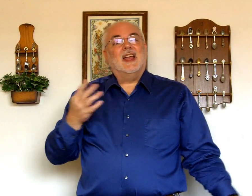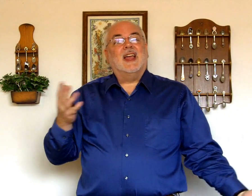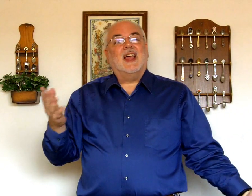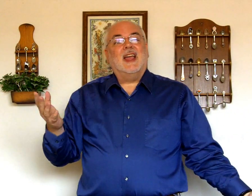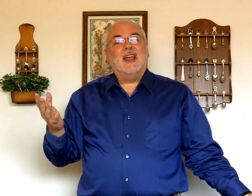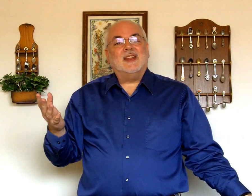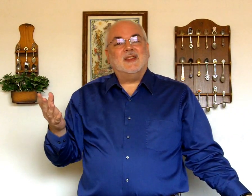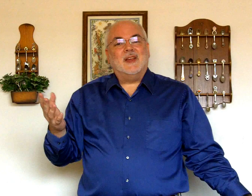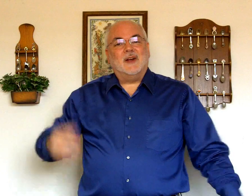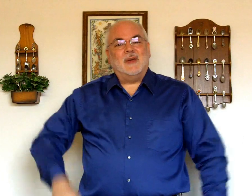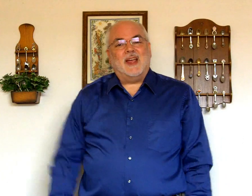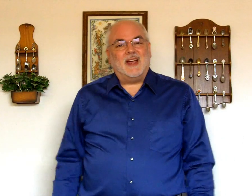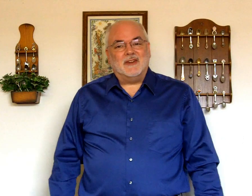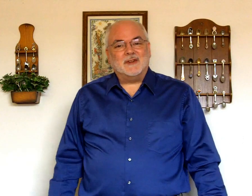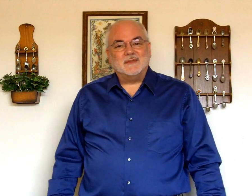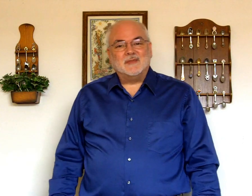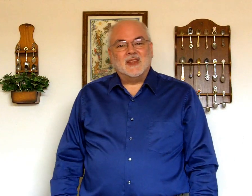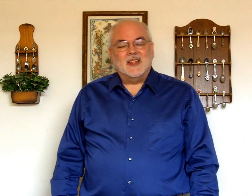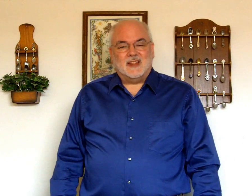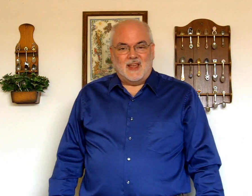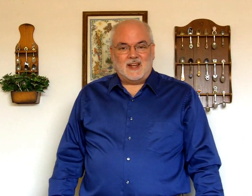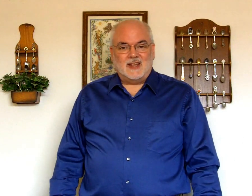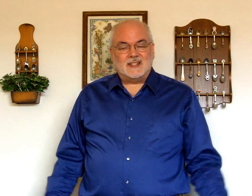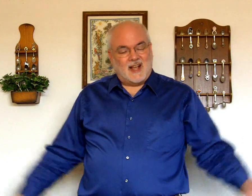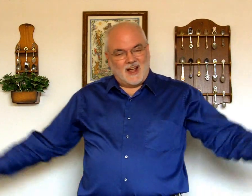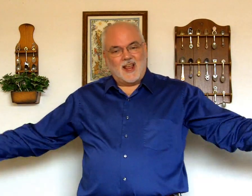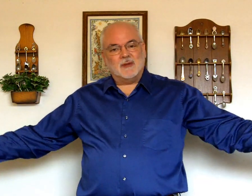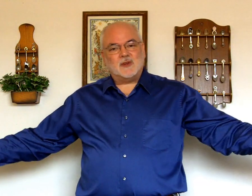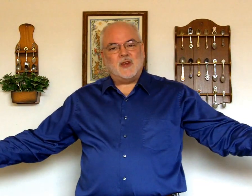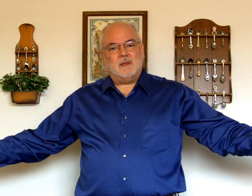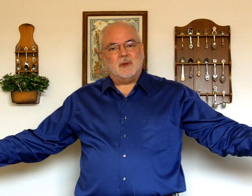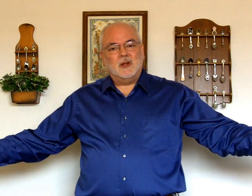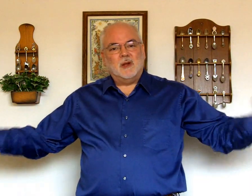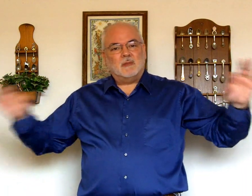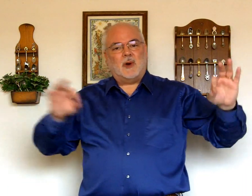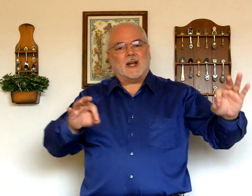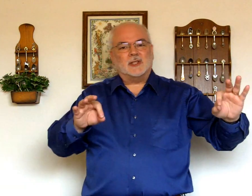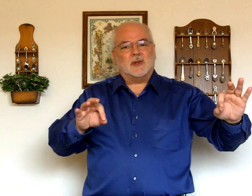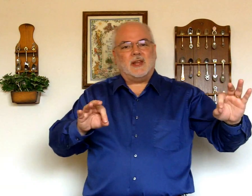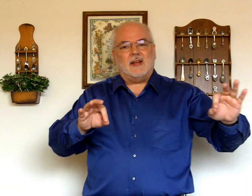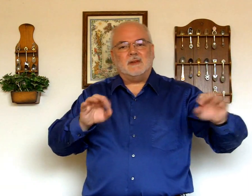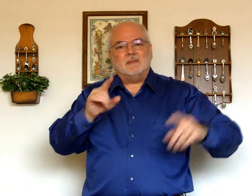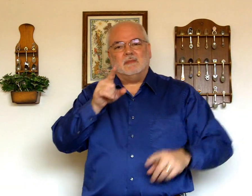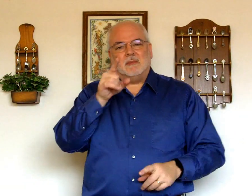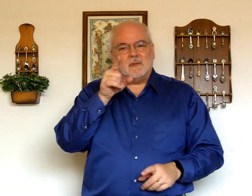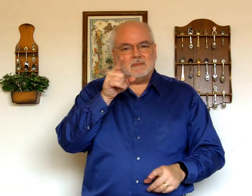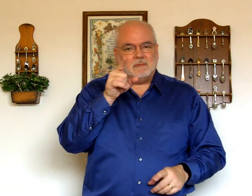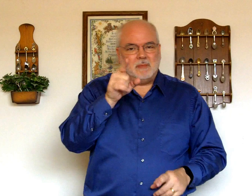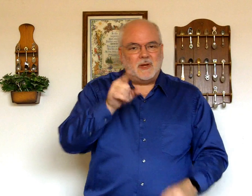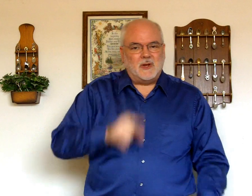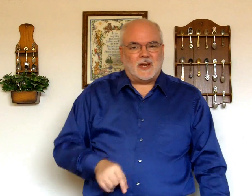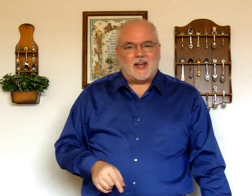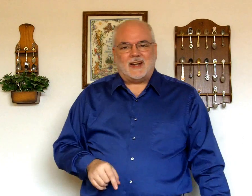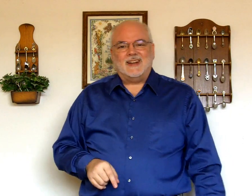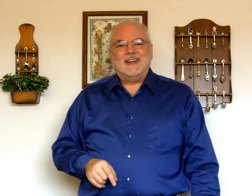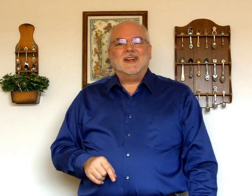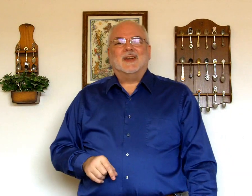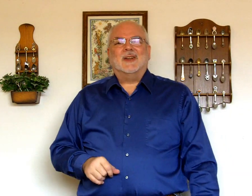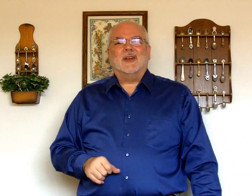and there we have it that is I am a sheep practice with that I good at it looking